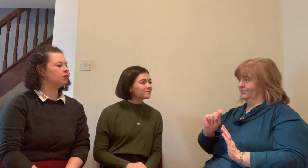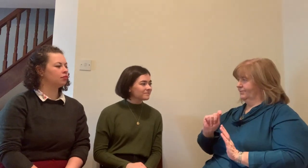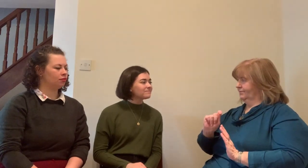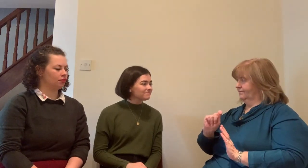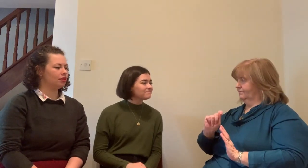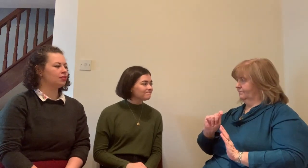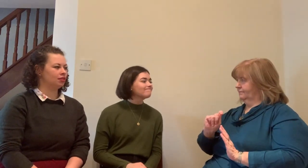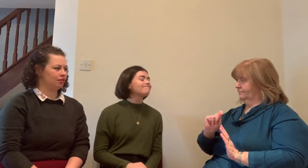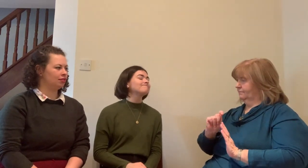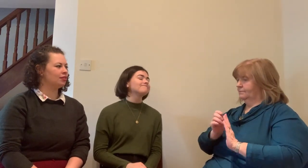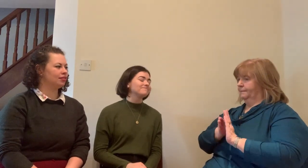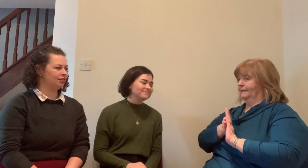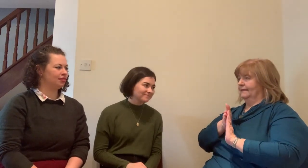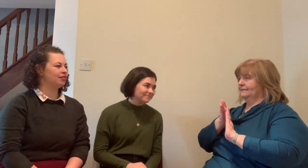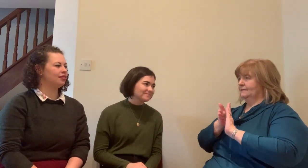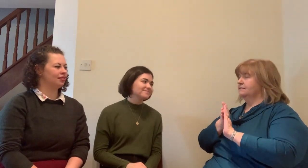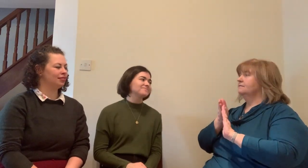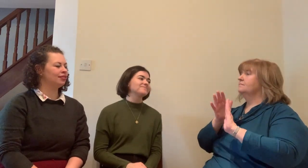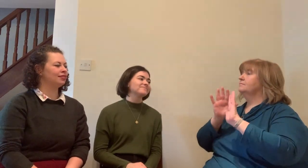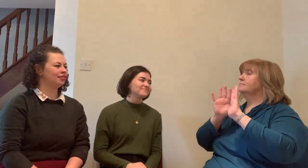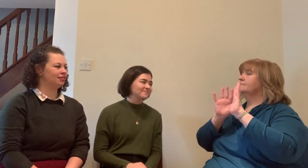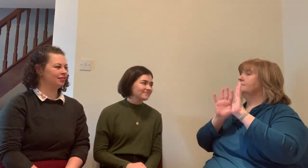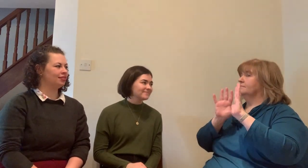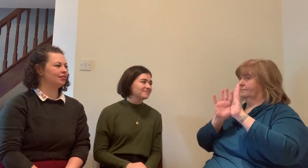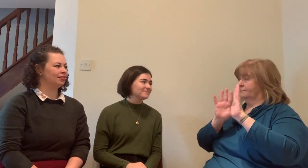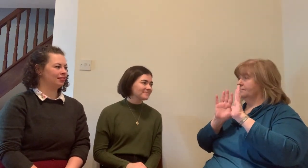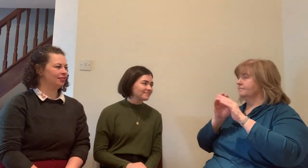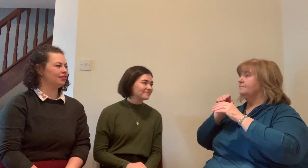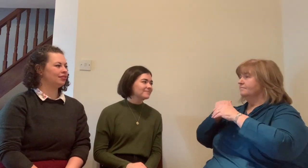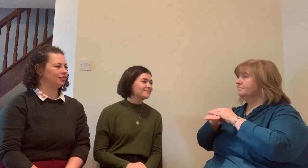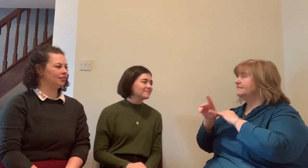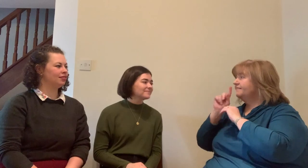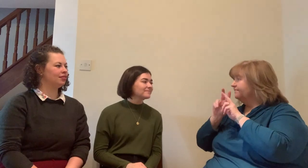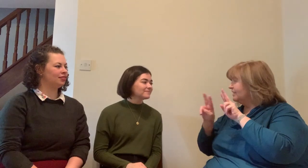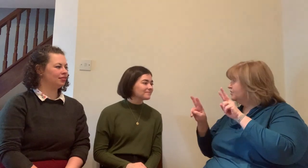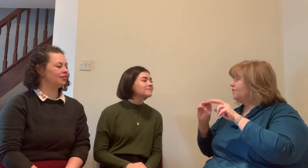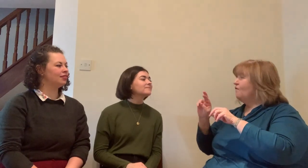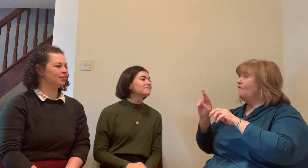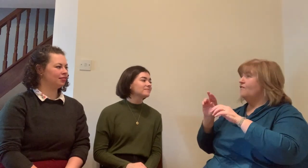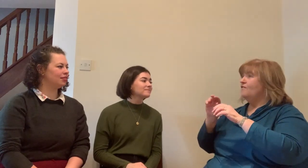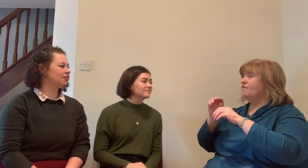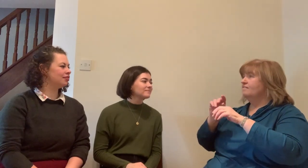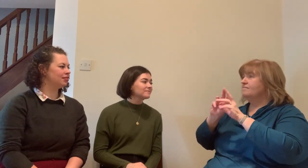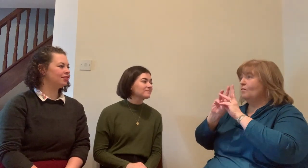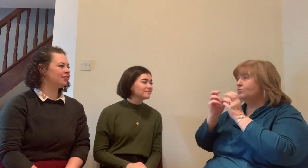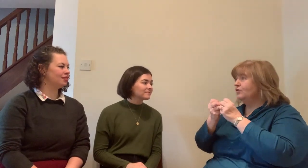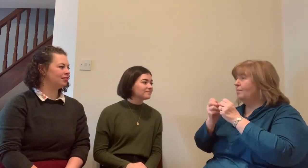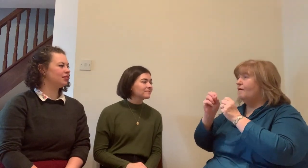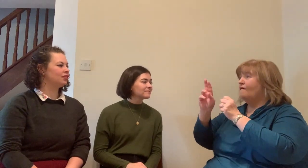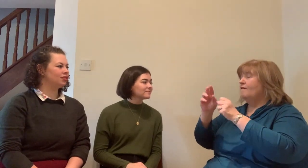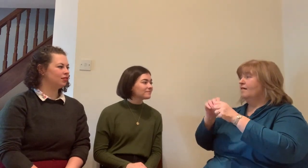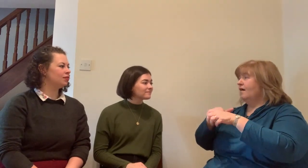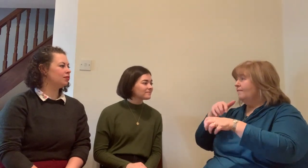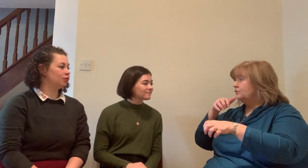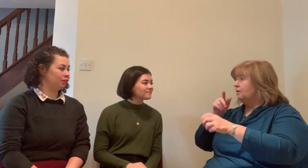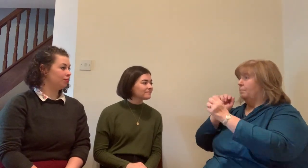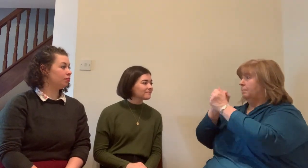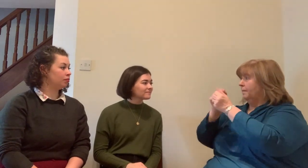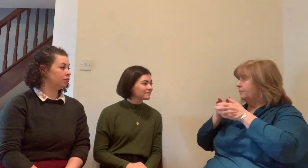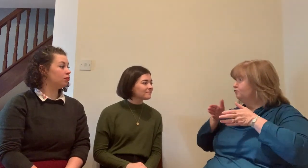interpreters maintain their involvement in the community that's how trust is built that's how you learn to keep those boundaries it's really really important that